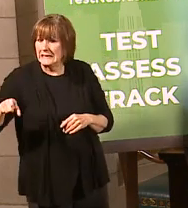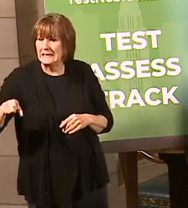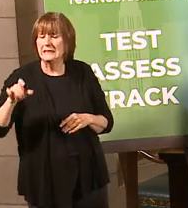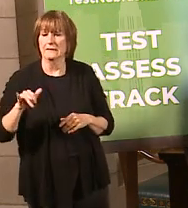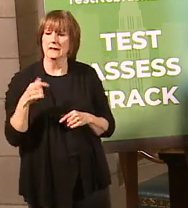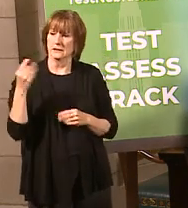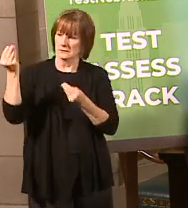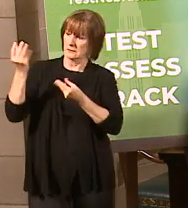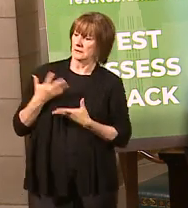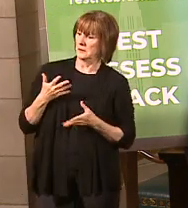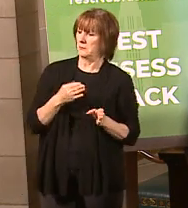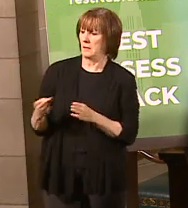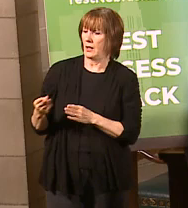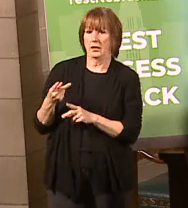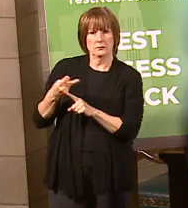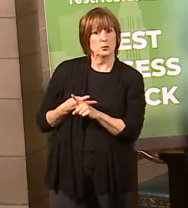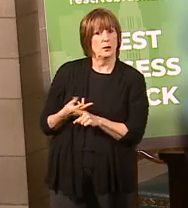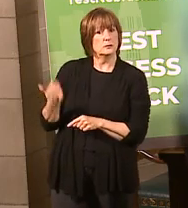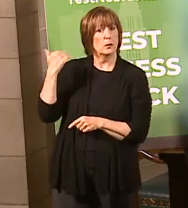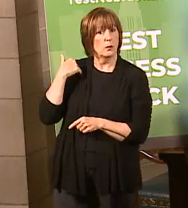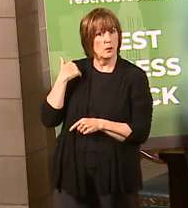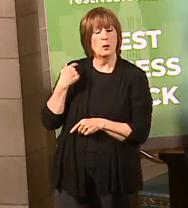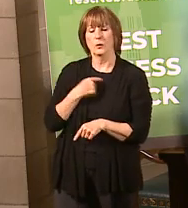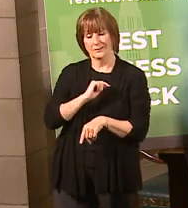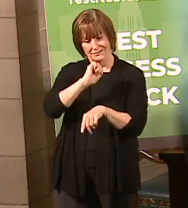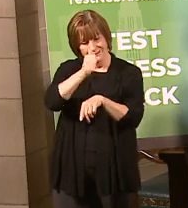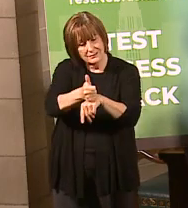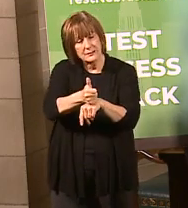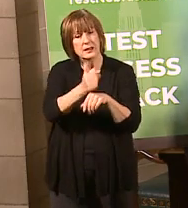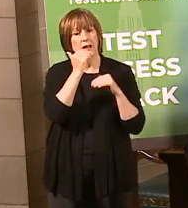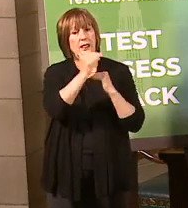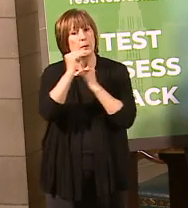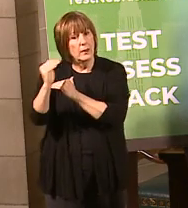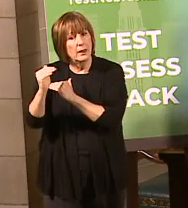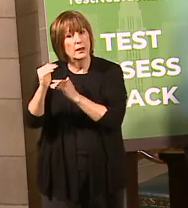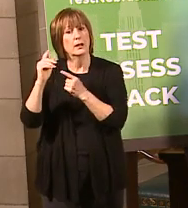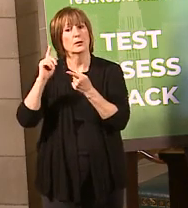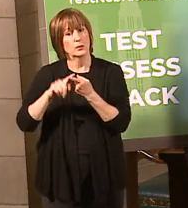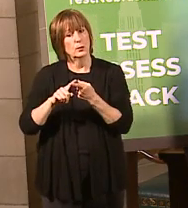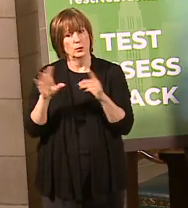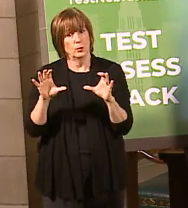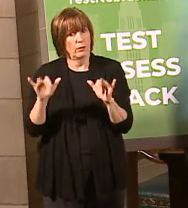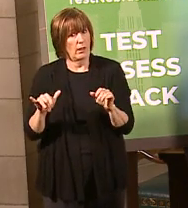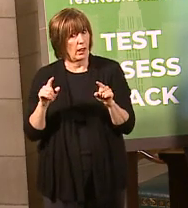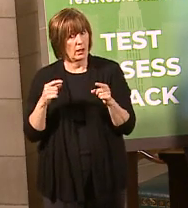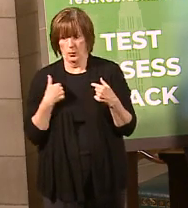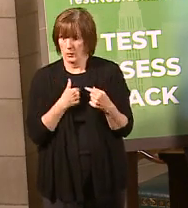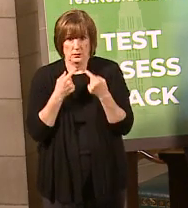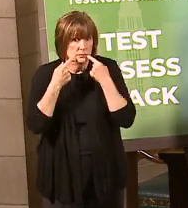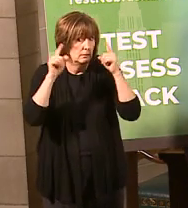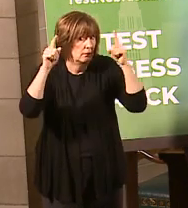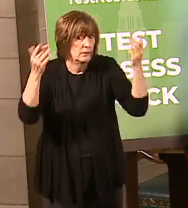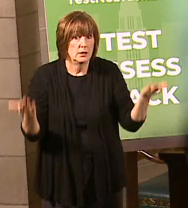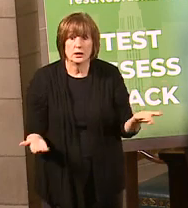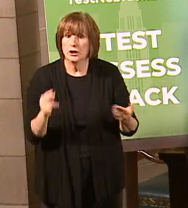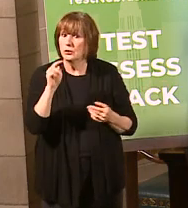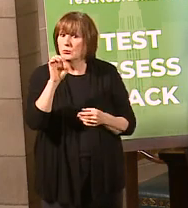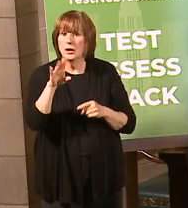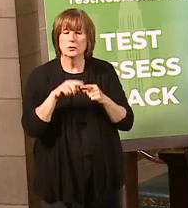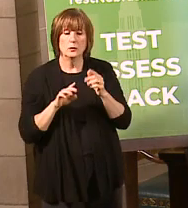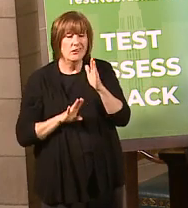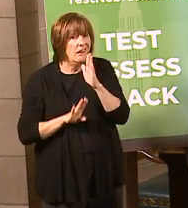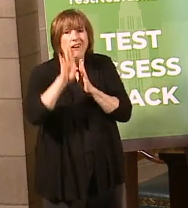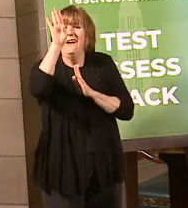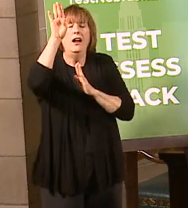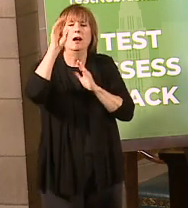of months ago, and that's what we've done. We've put restrictions in place that have accomplished that. We've been very successful here in Nebraska with regard to flattening that curve.